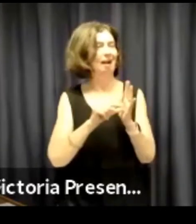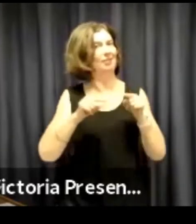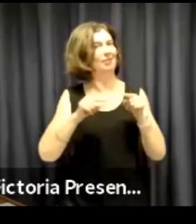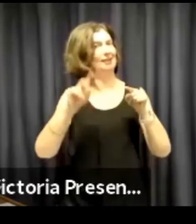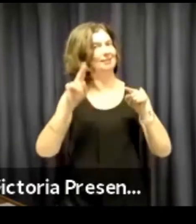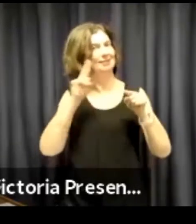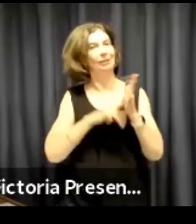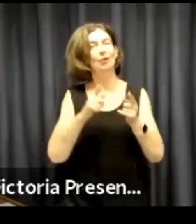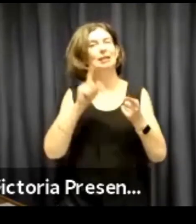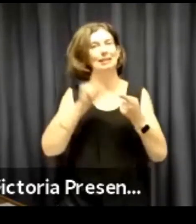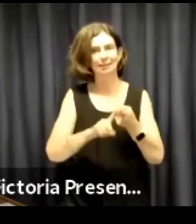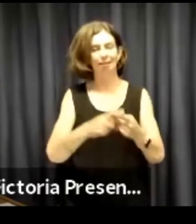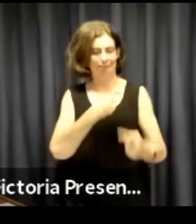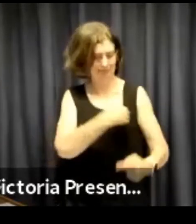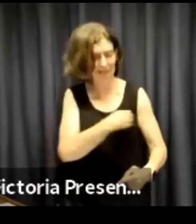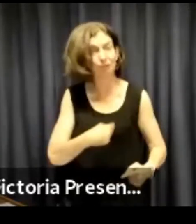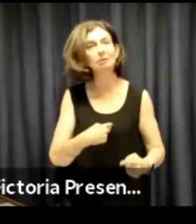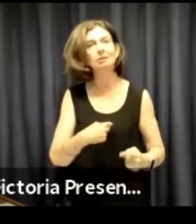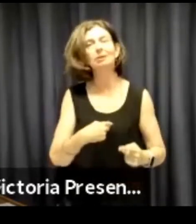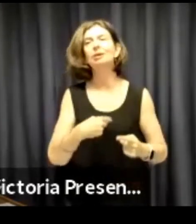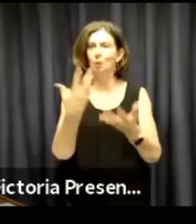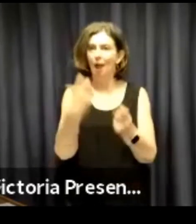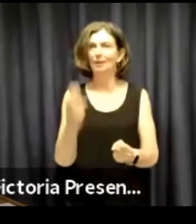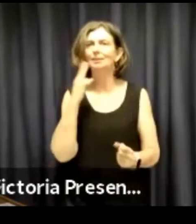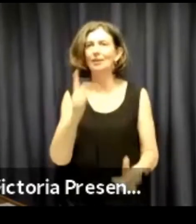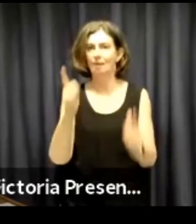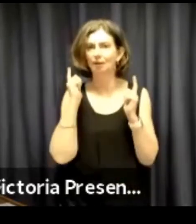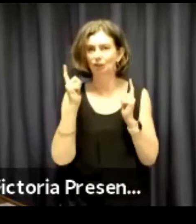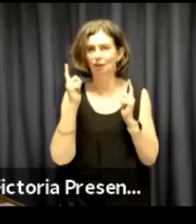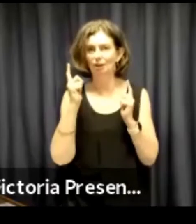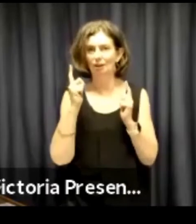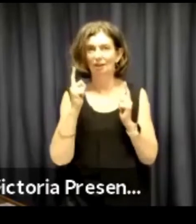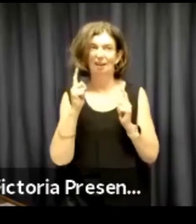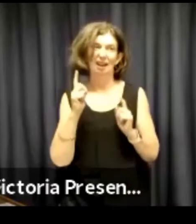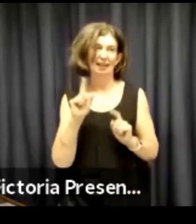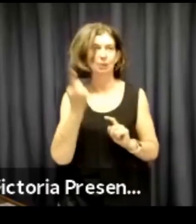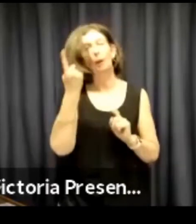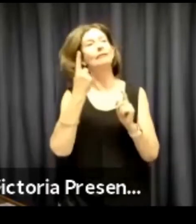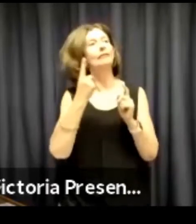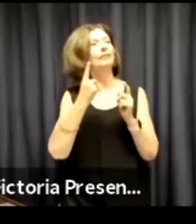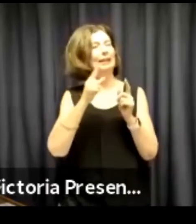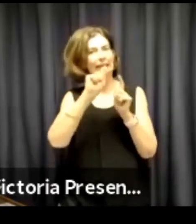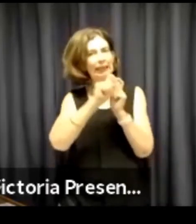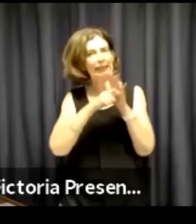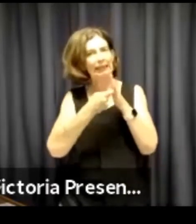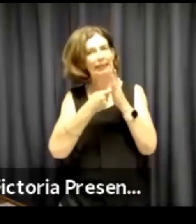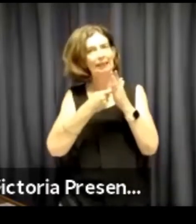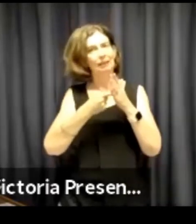and I've said this many times, that we are still committed to have a Deaf manager here at Deaf Victoria.